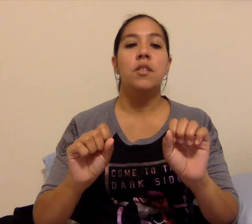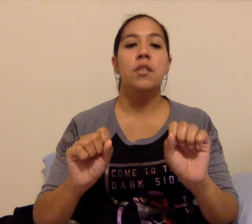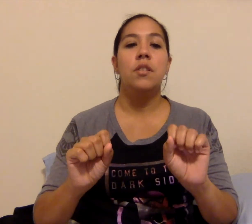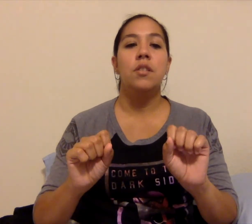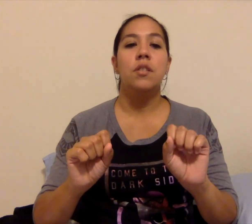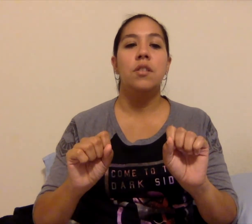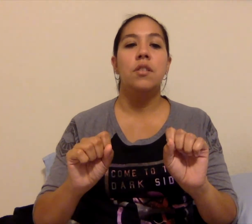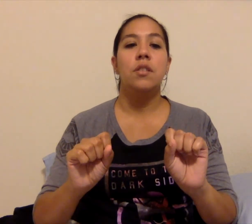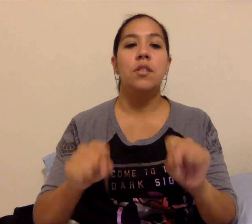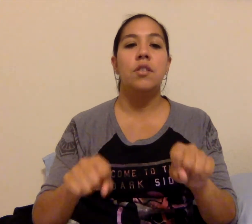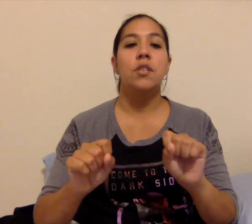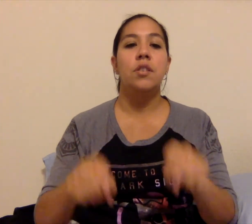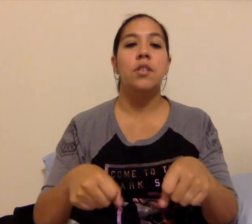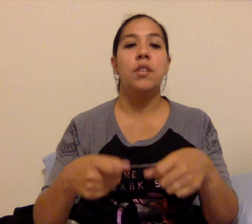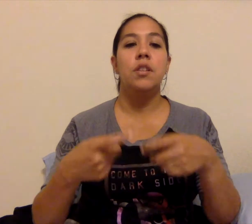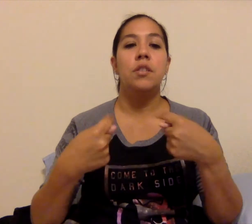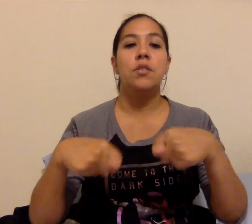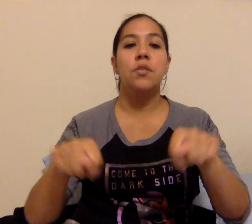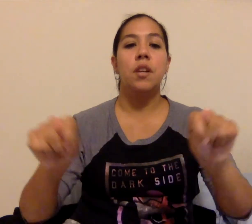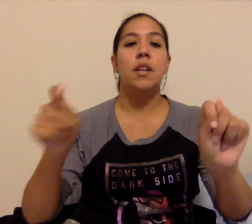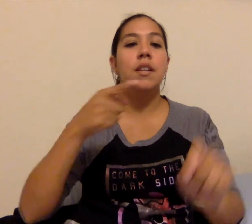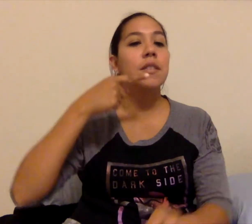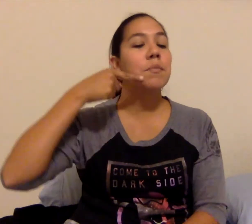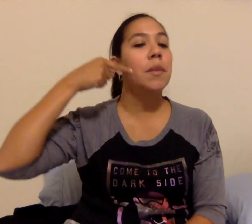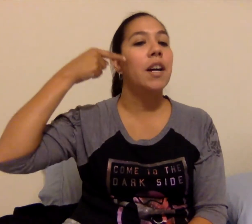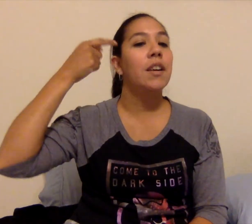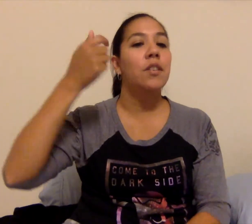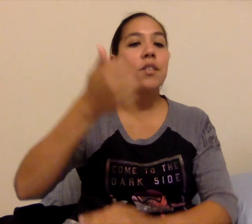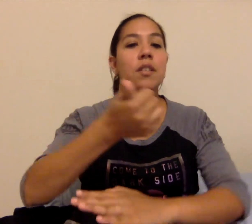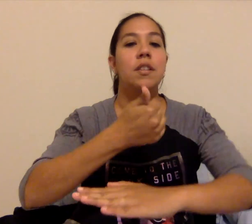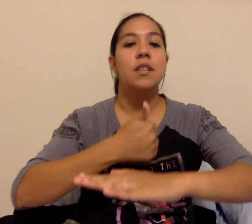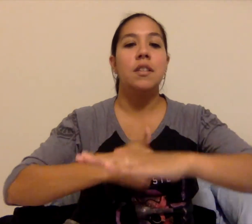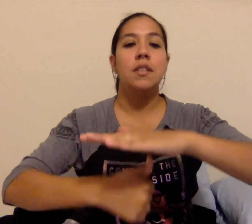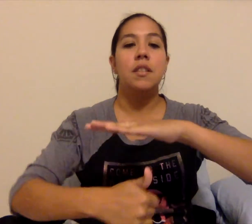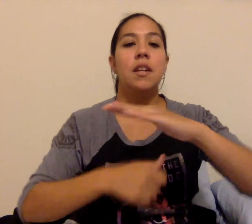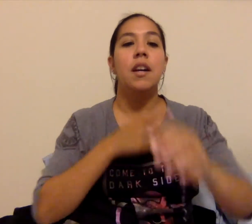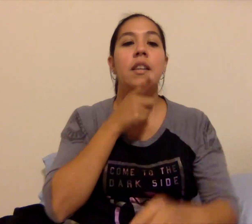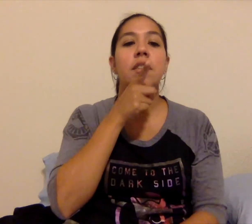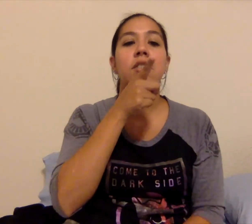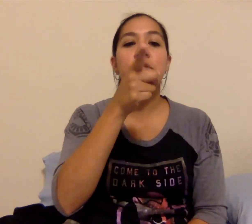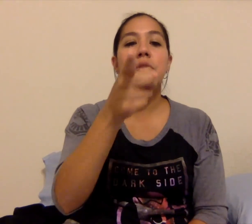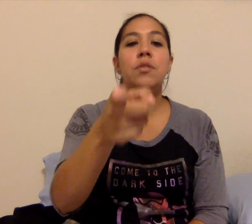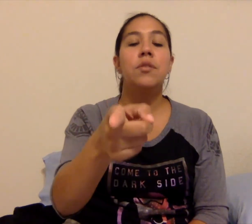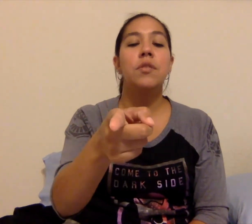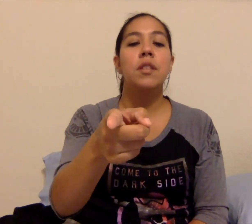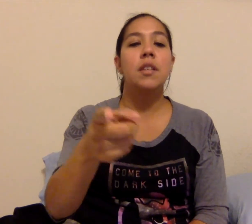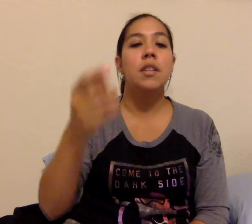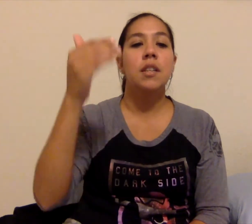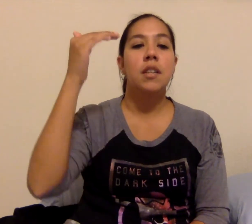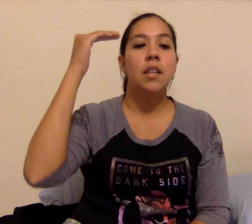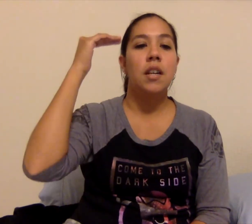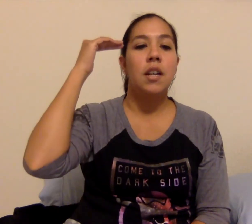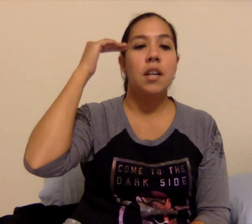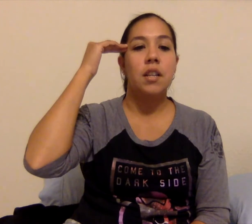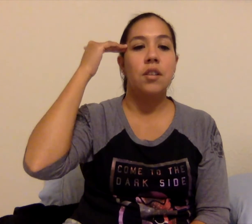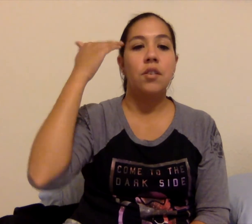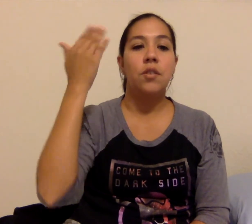You could try to smile to hide the truth I know